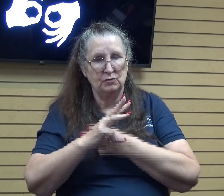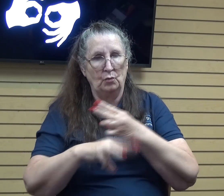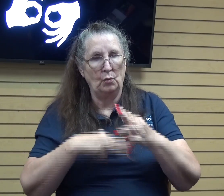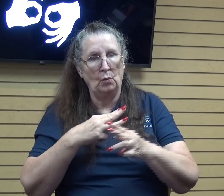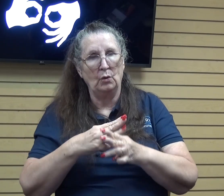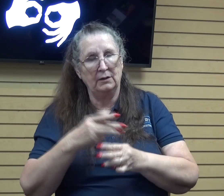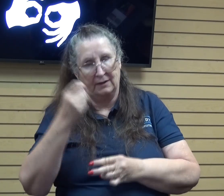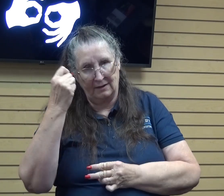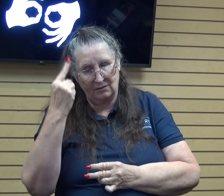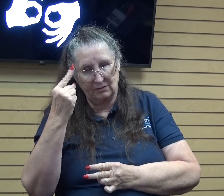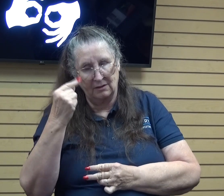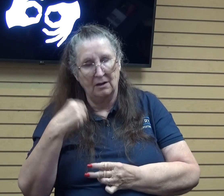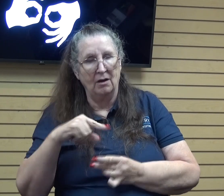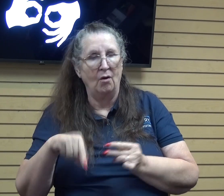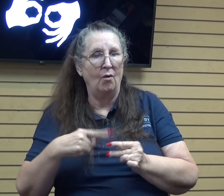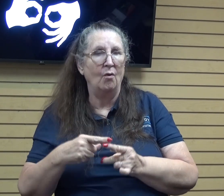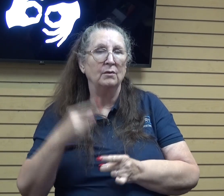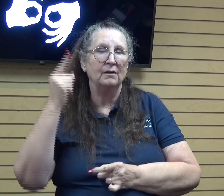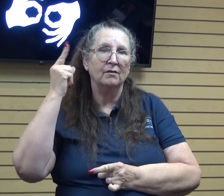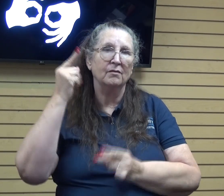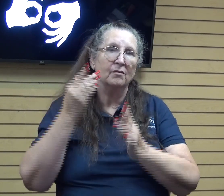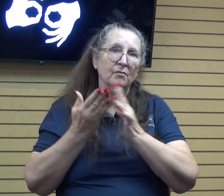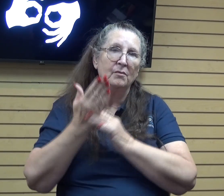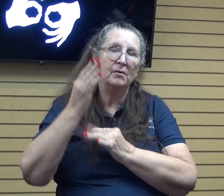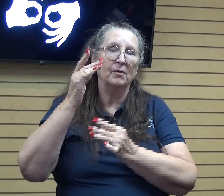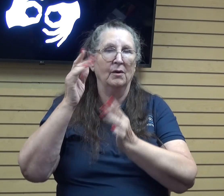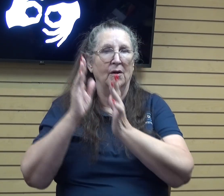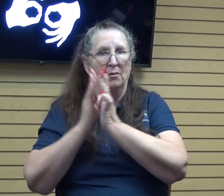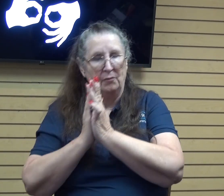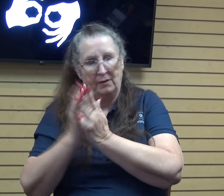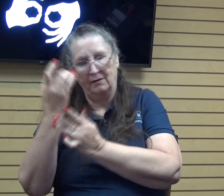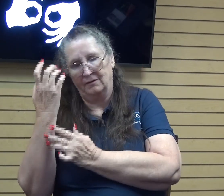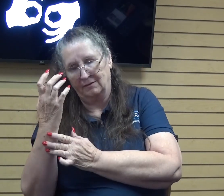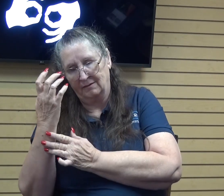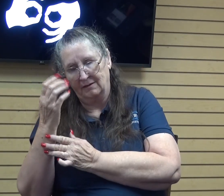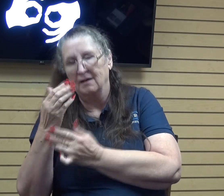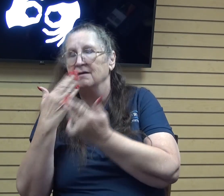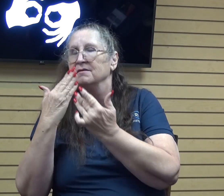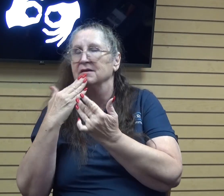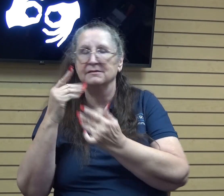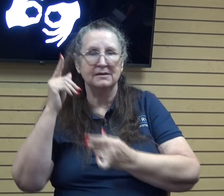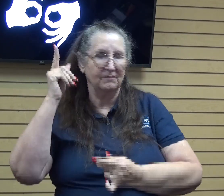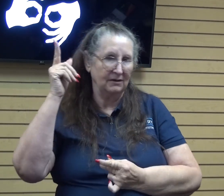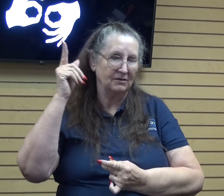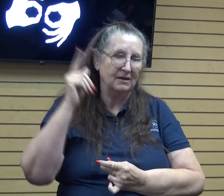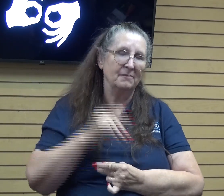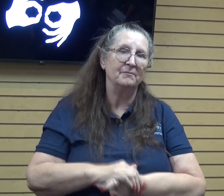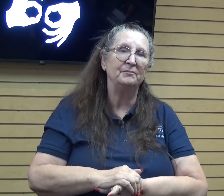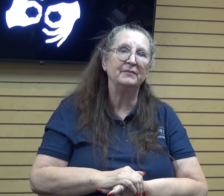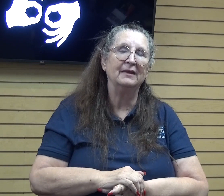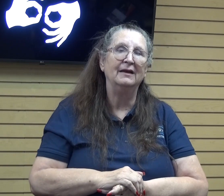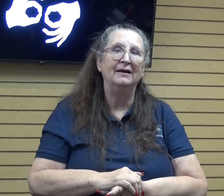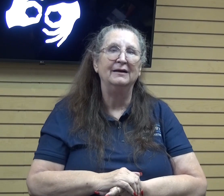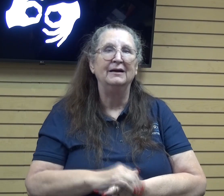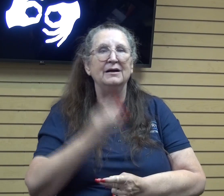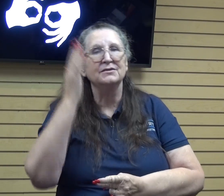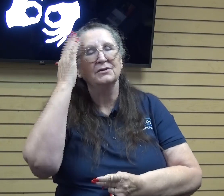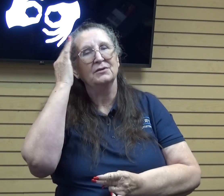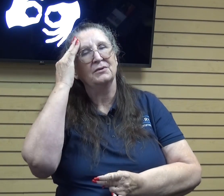only achieve through prayer supplication and sensegiving and but just to know that you know even if